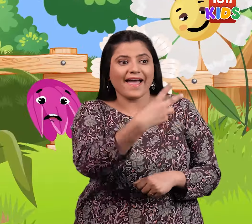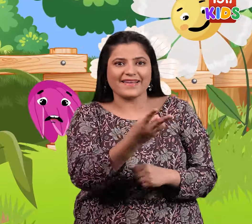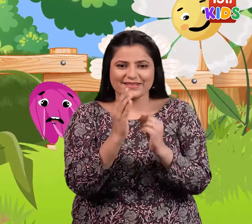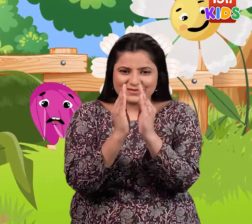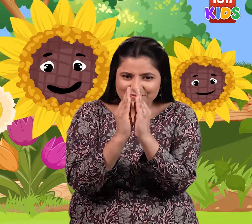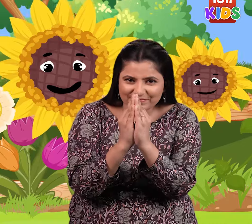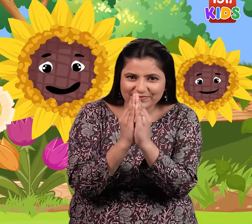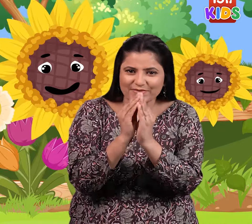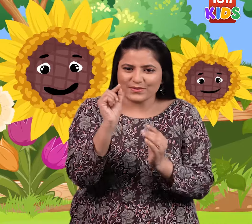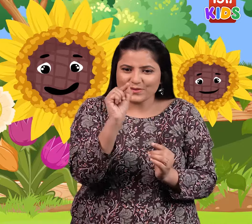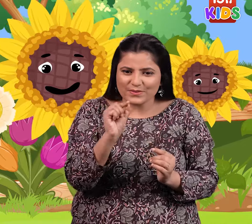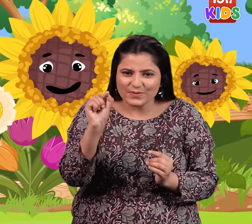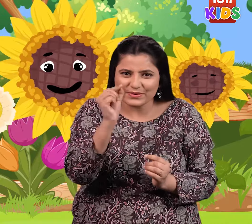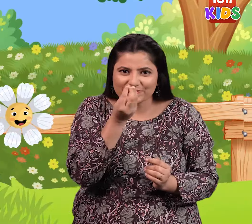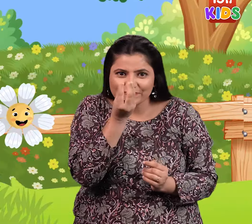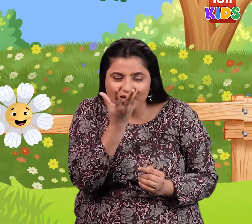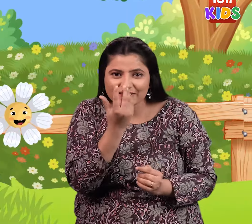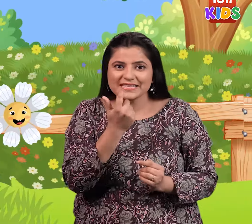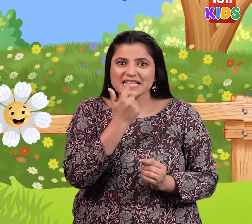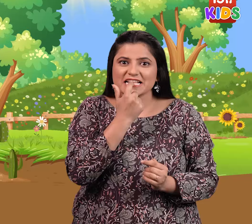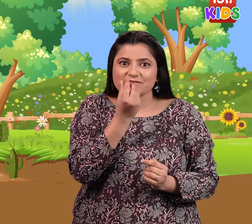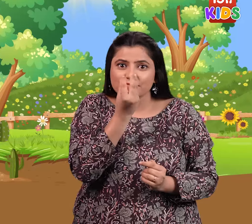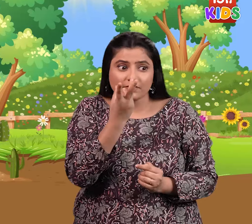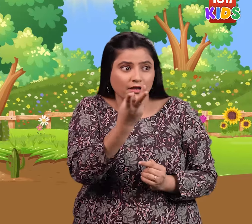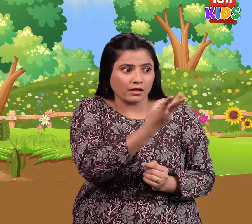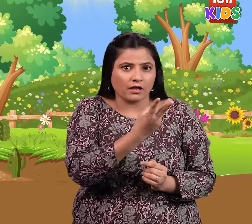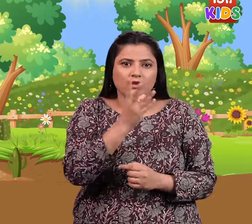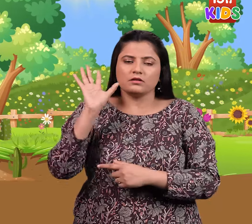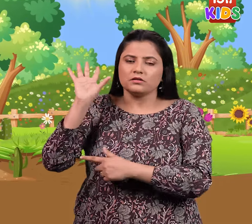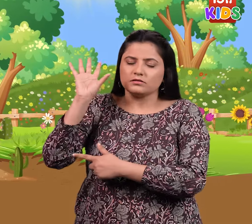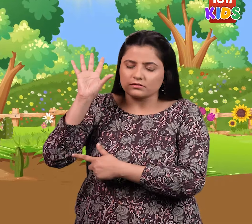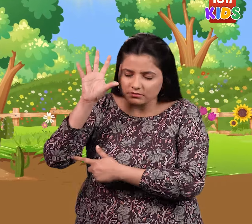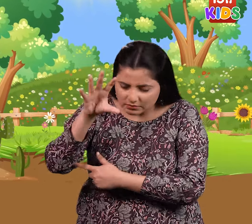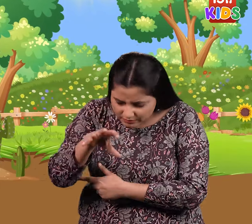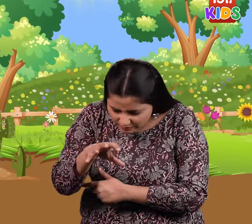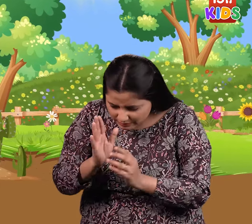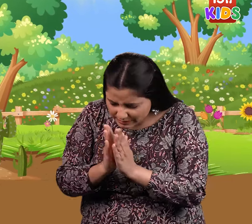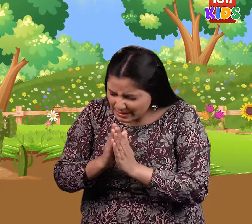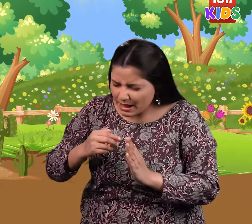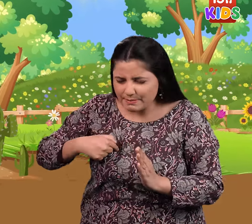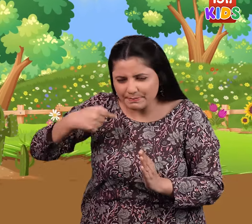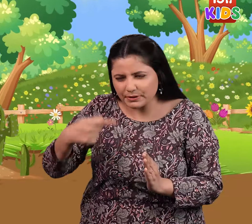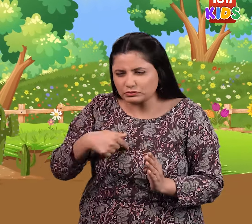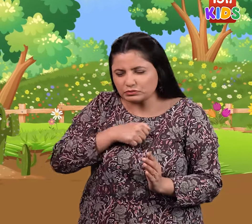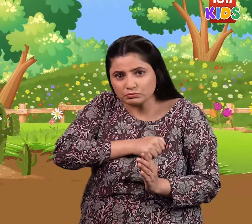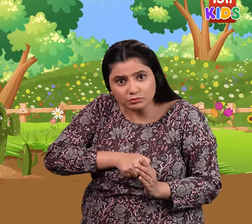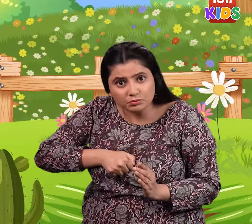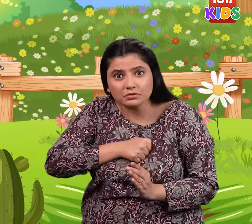Cactus, Cactus, Tulip, Cosmos, Daisy, All bowed down and said, We are sorry cactus.